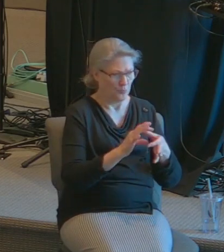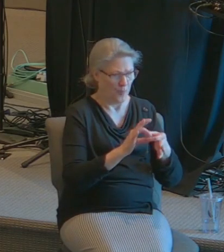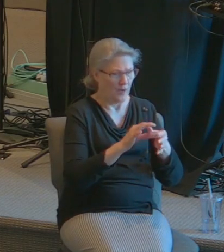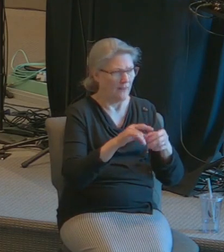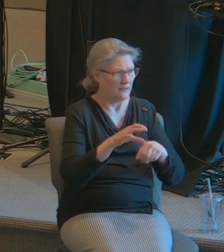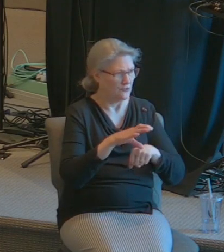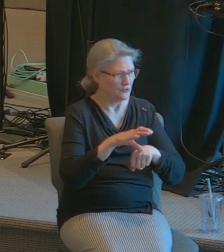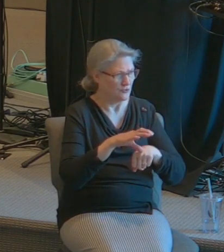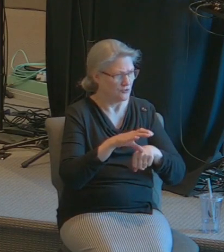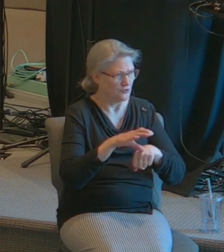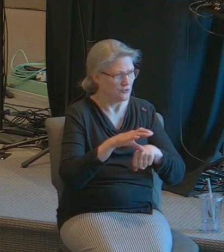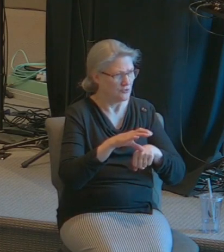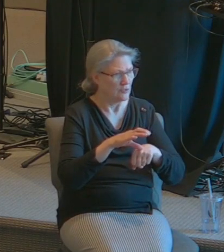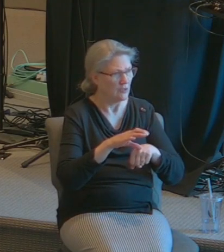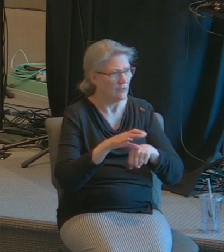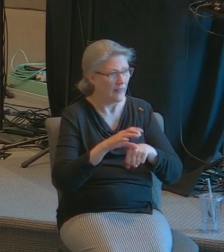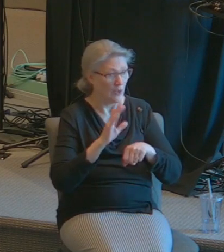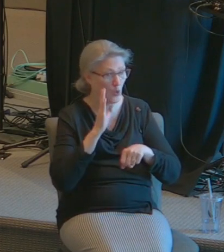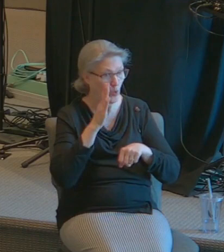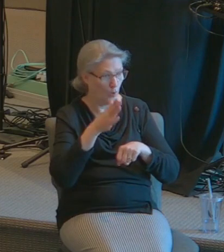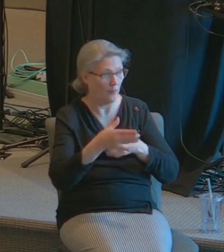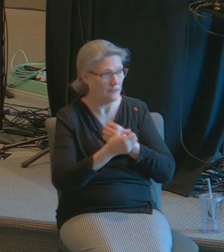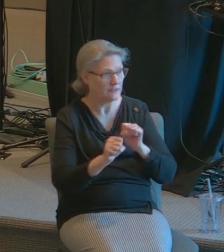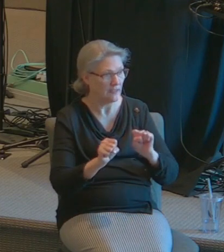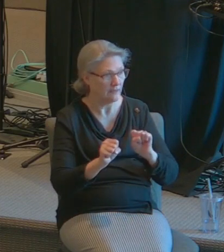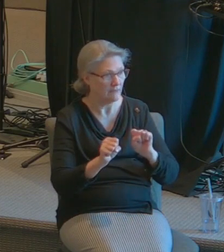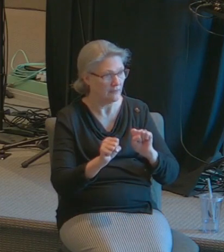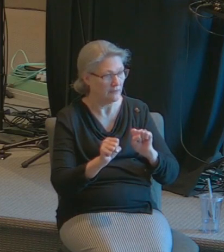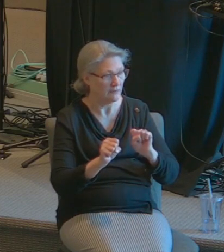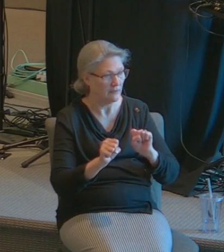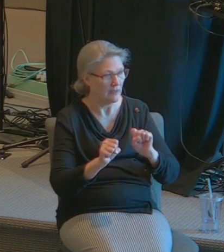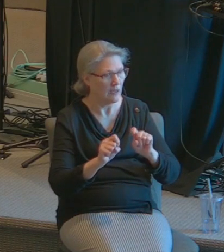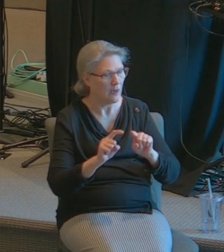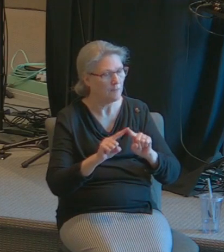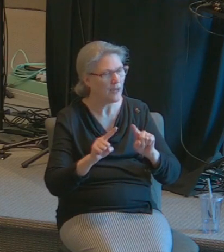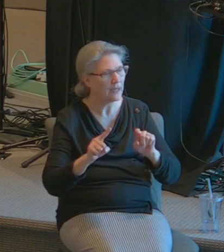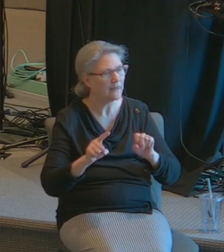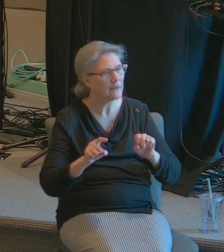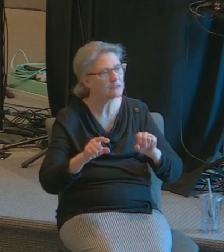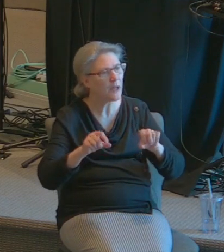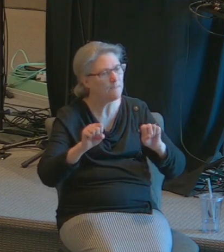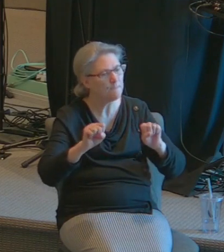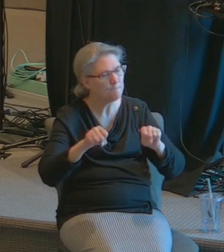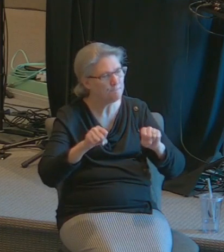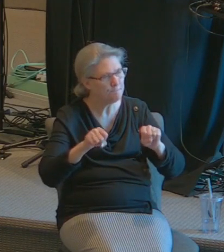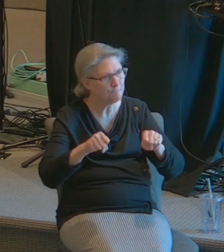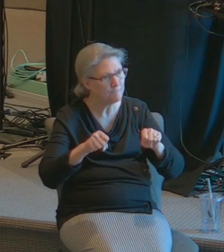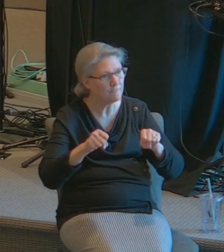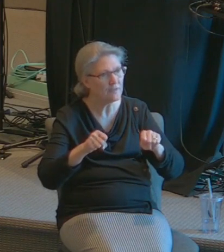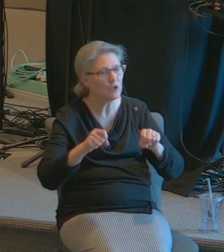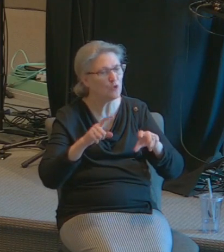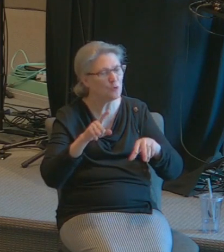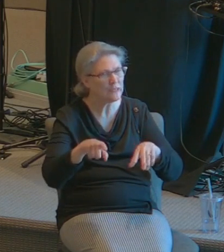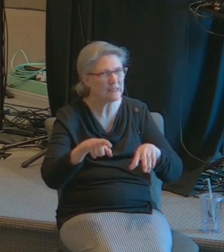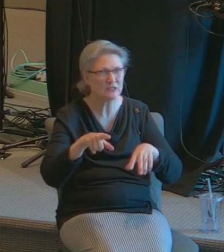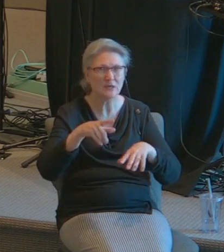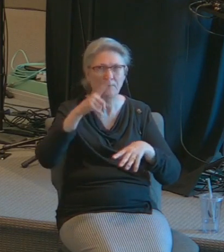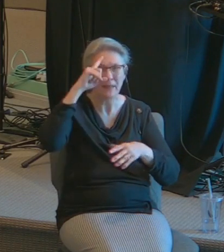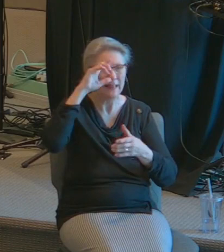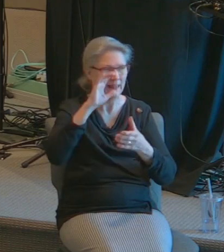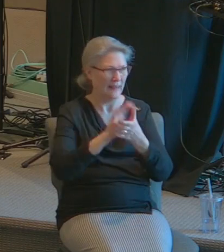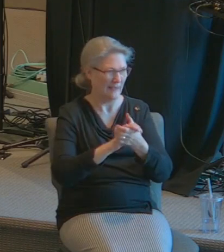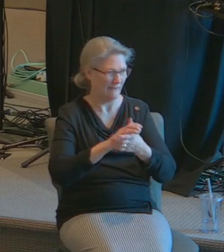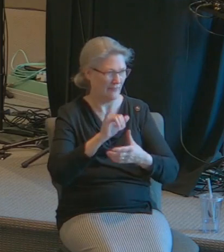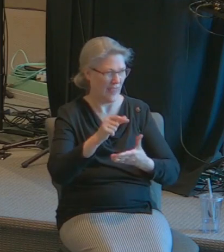part of this congregation that you're going to be saved. You're going to have to embrace that gospel